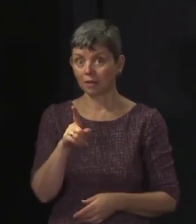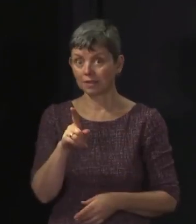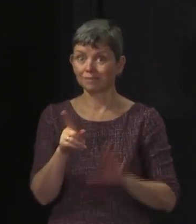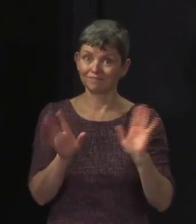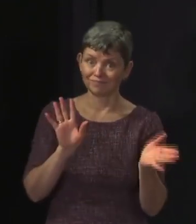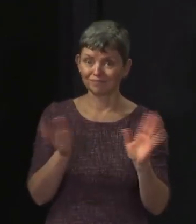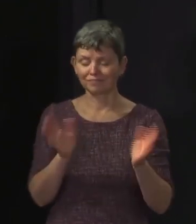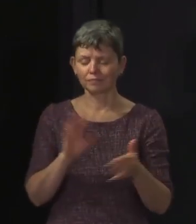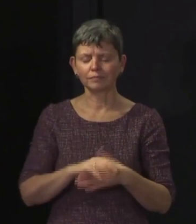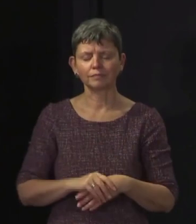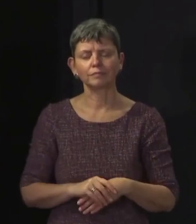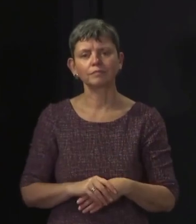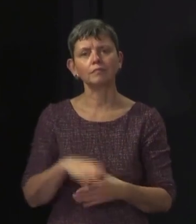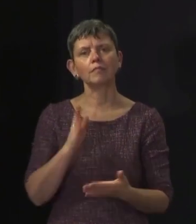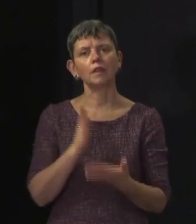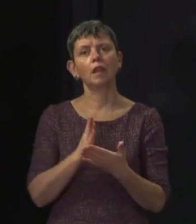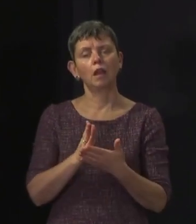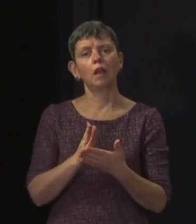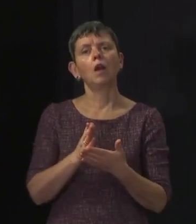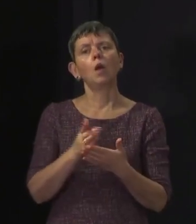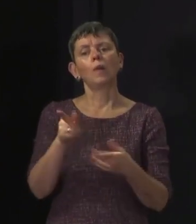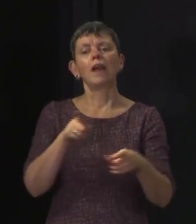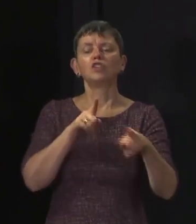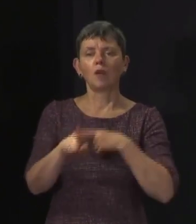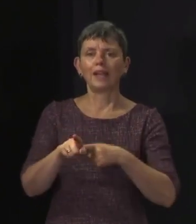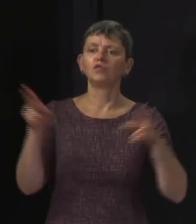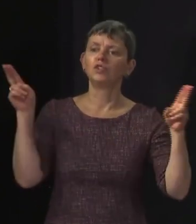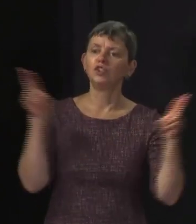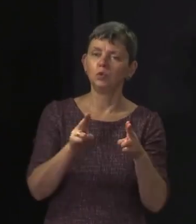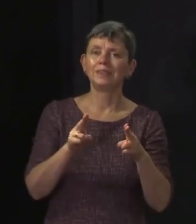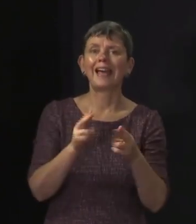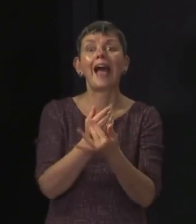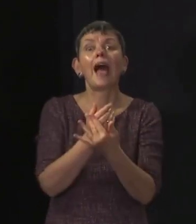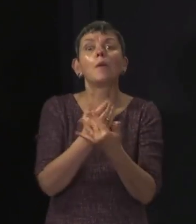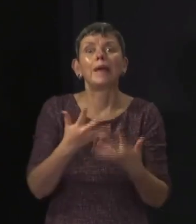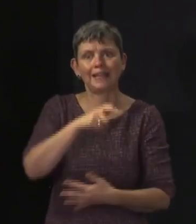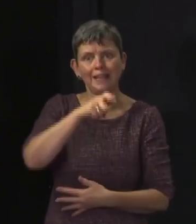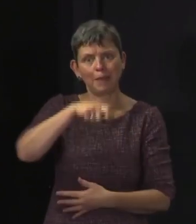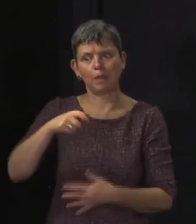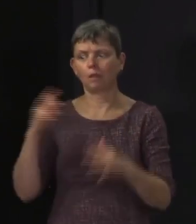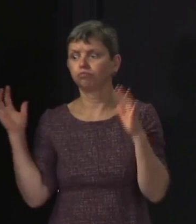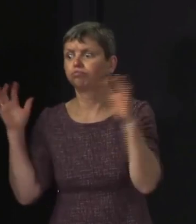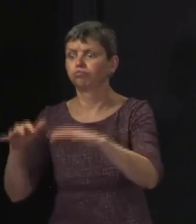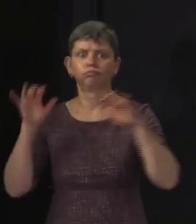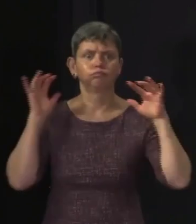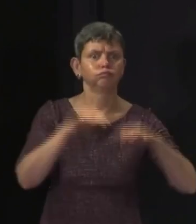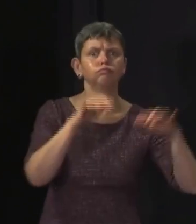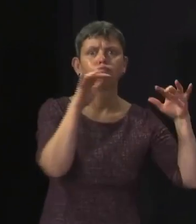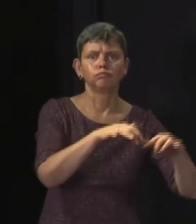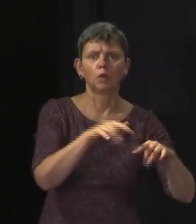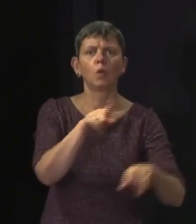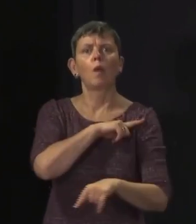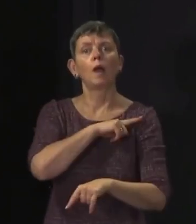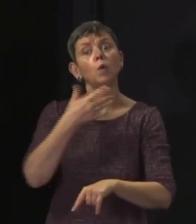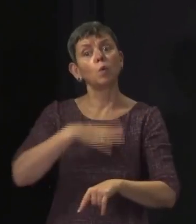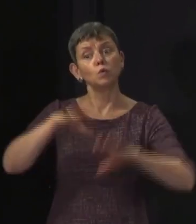the other side of this balance, we are deliberately trying to reduce the volume of places that people come together so that we can stop the virus